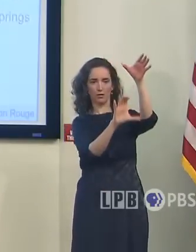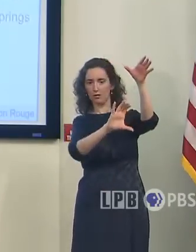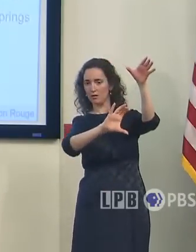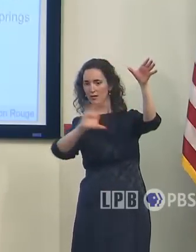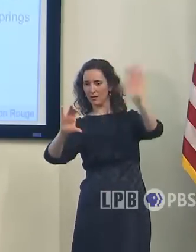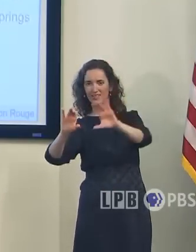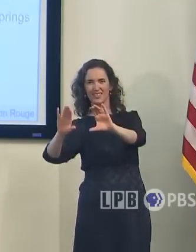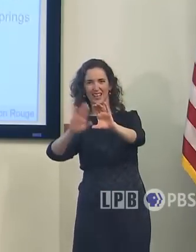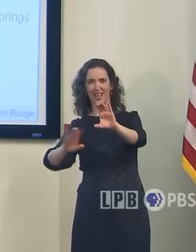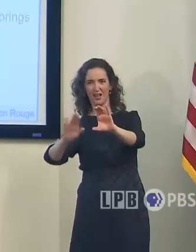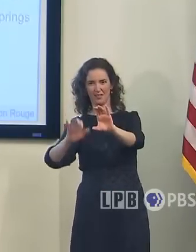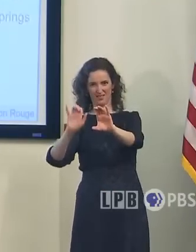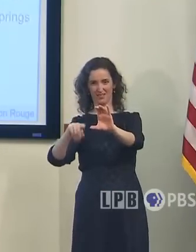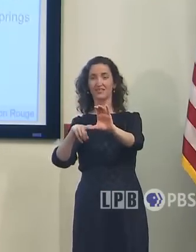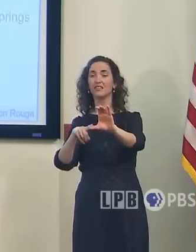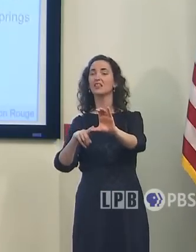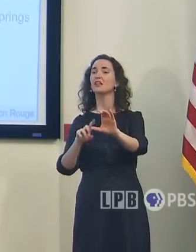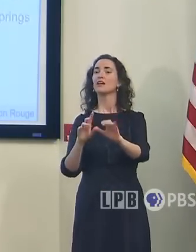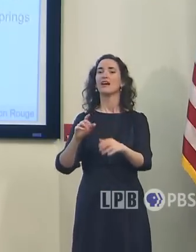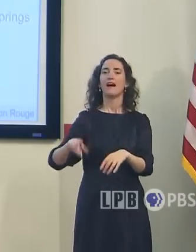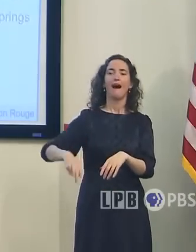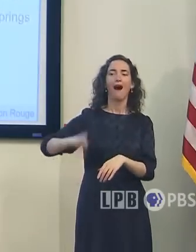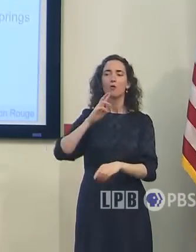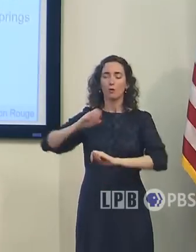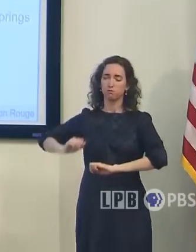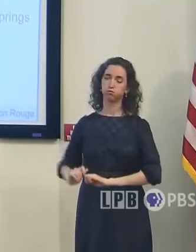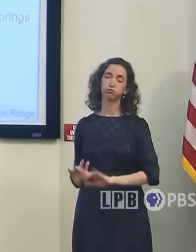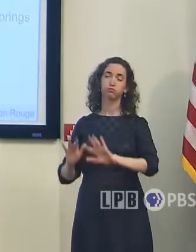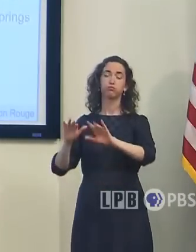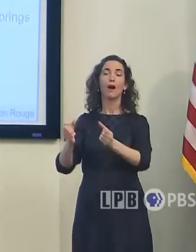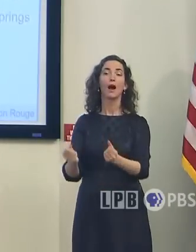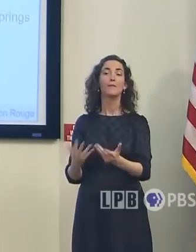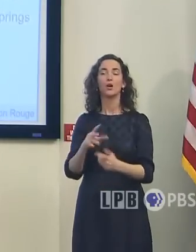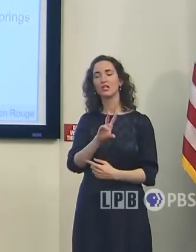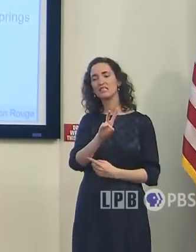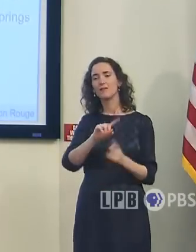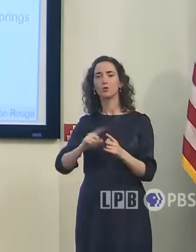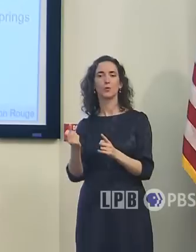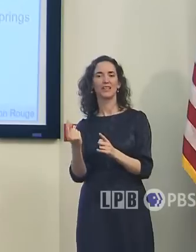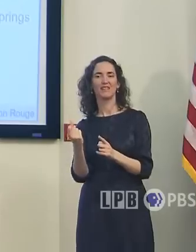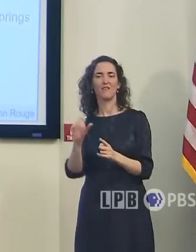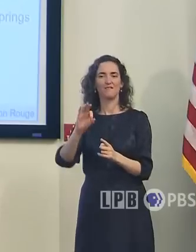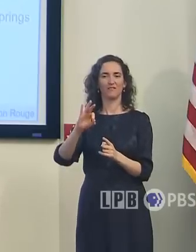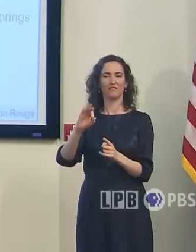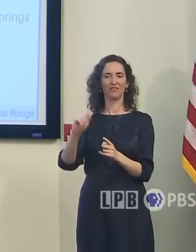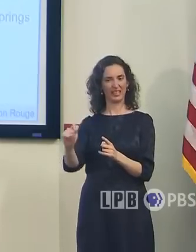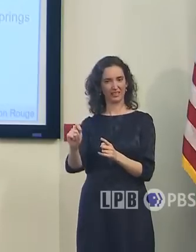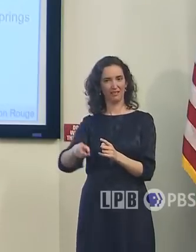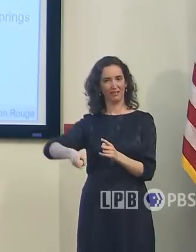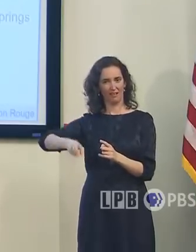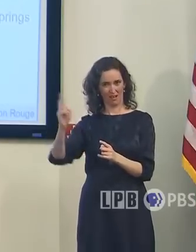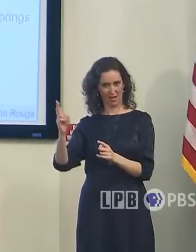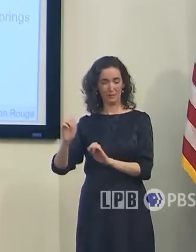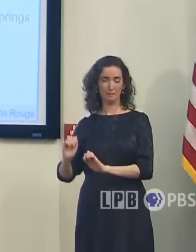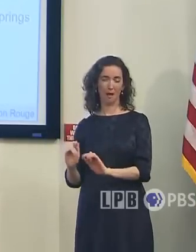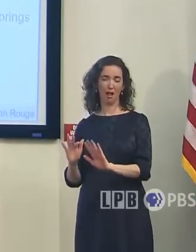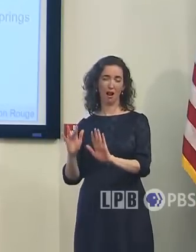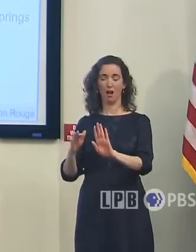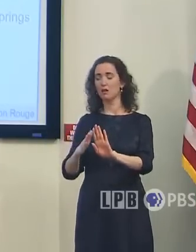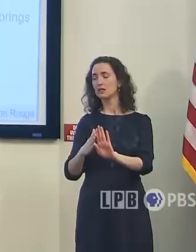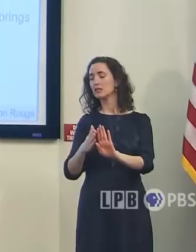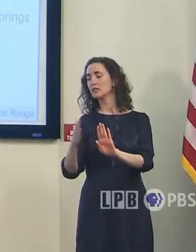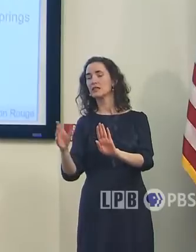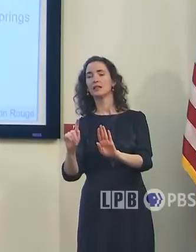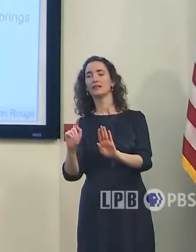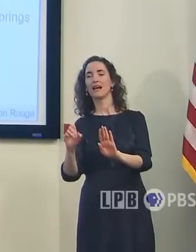you can see seven to 11 on the boot portion of the Louisiana coast and then in the tidal lakes, four to